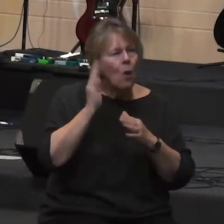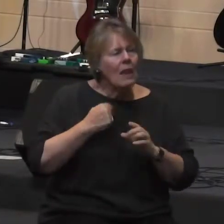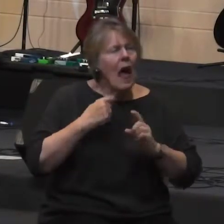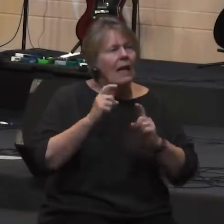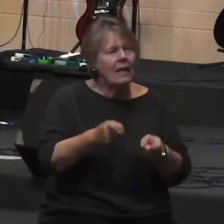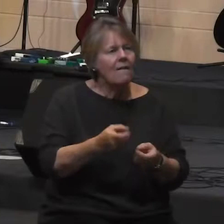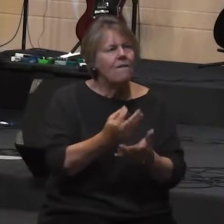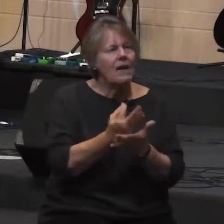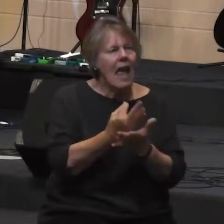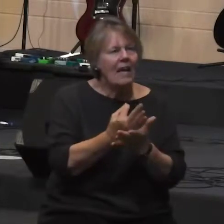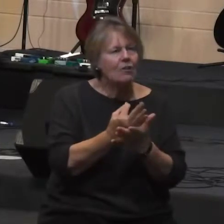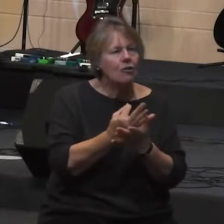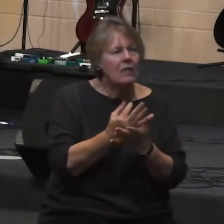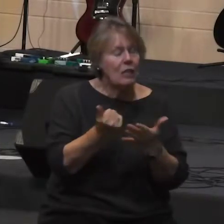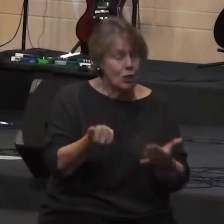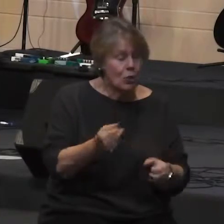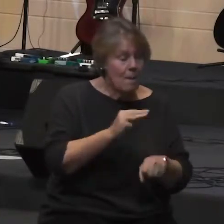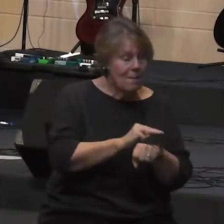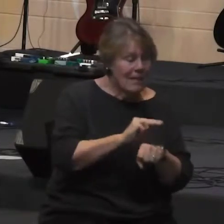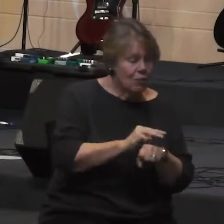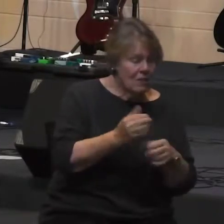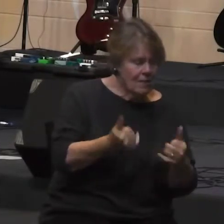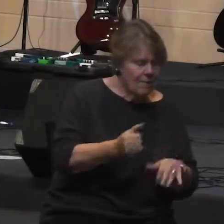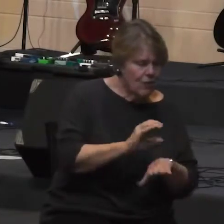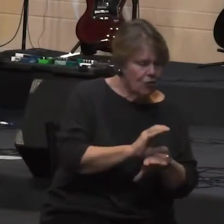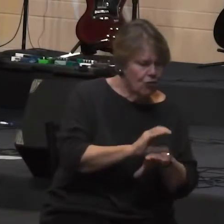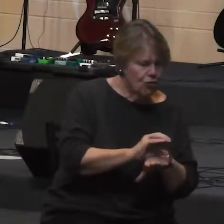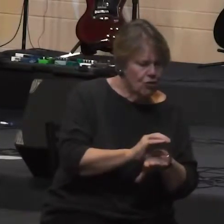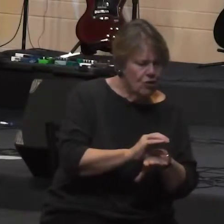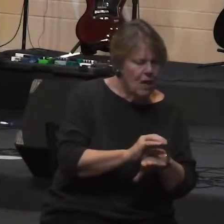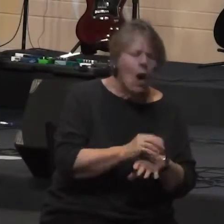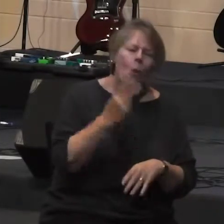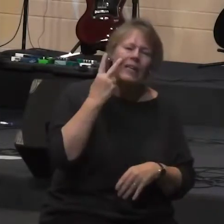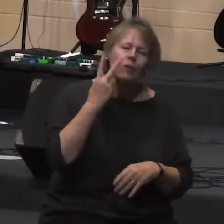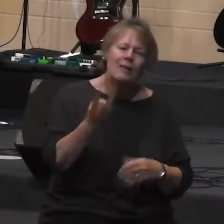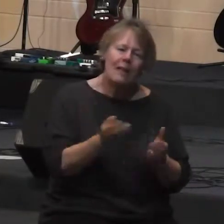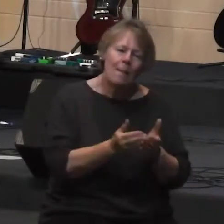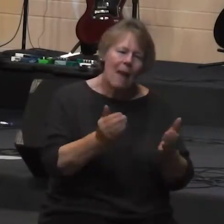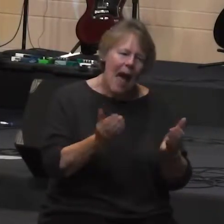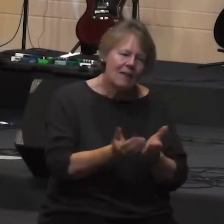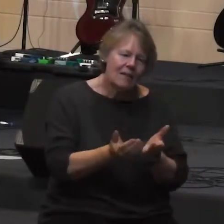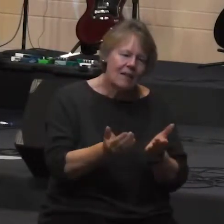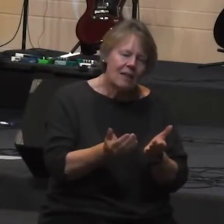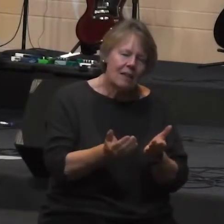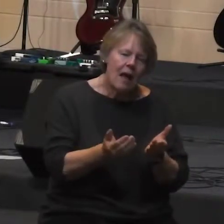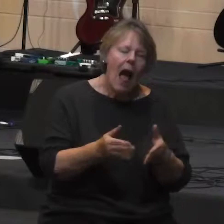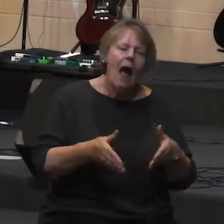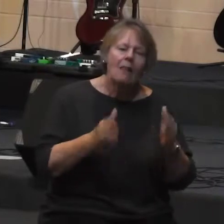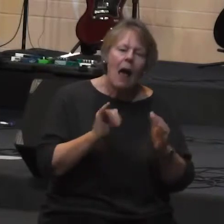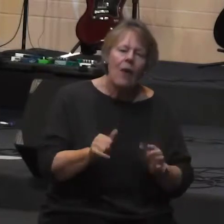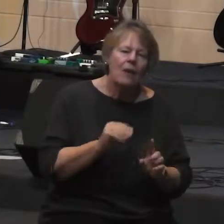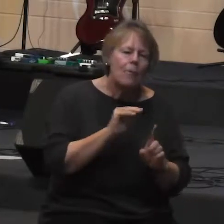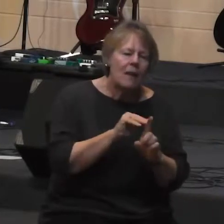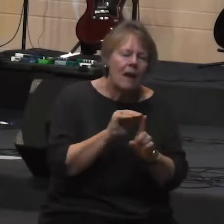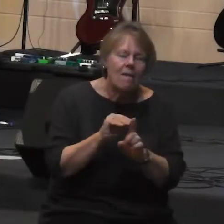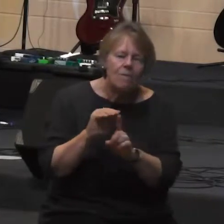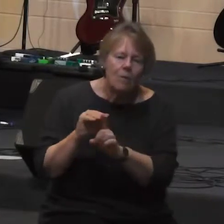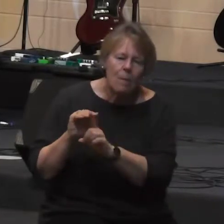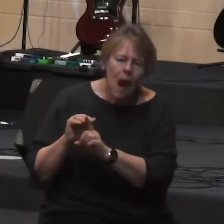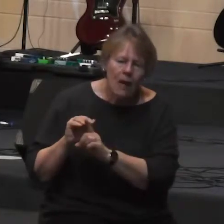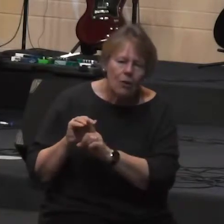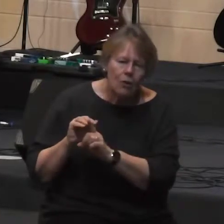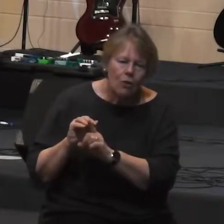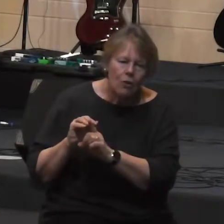passing the basket be a reminder to think about your finances through the lens of God's